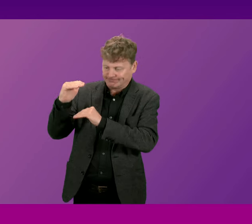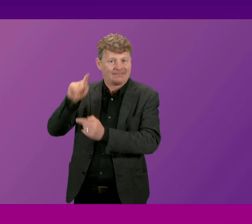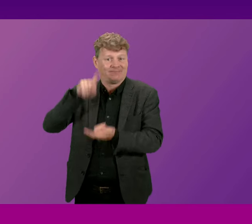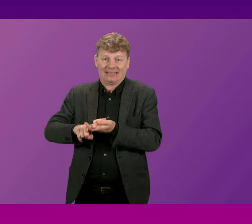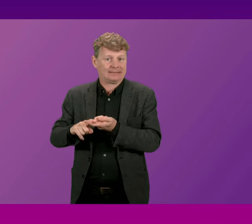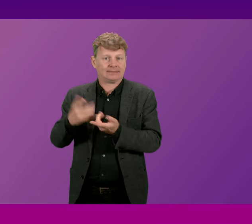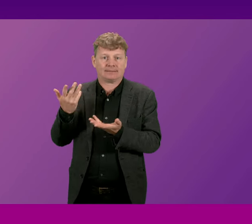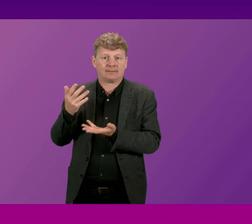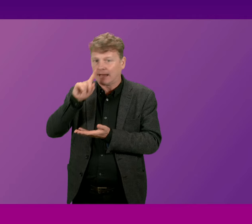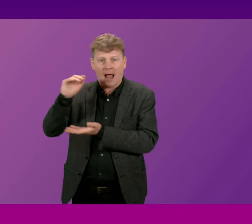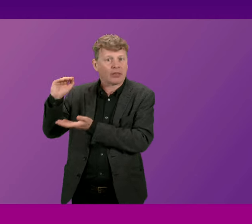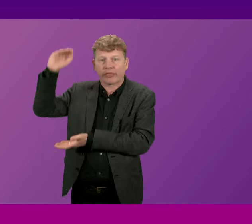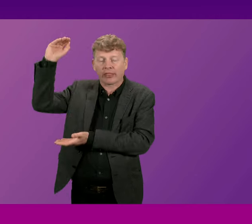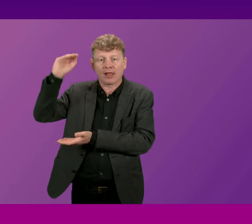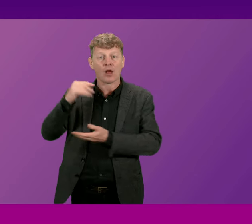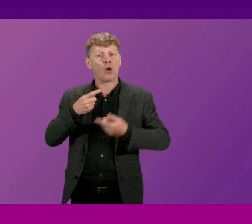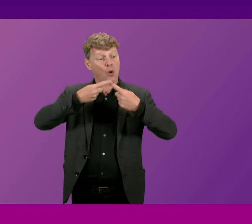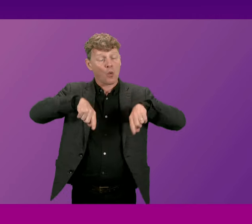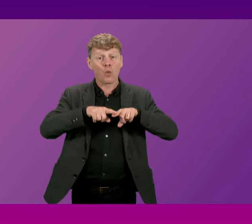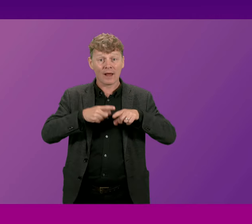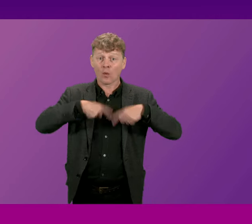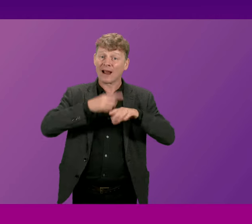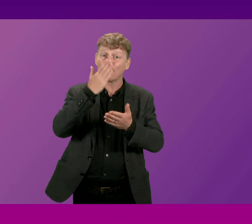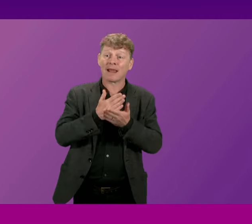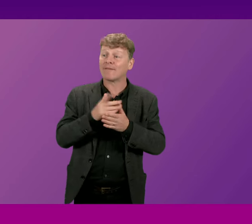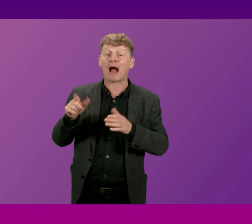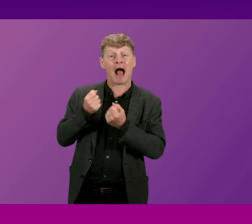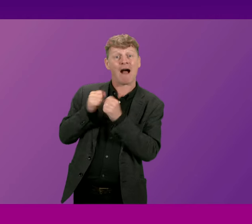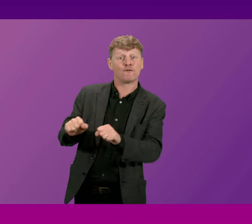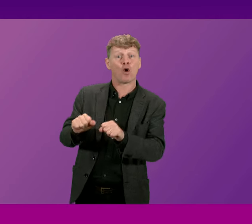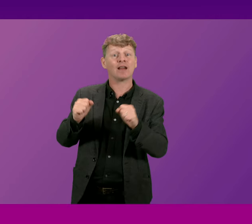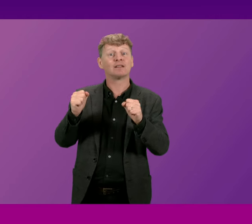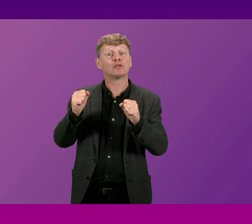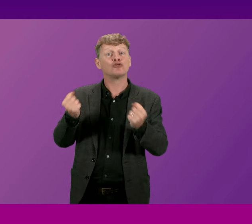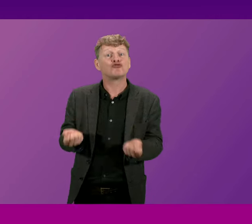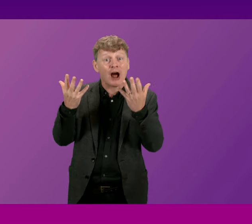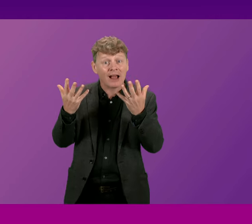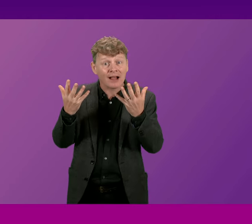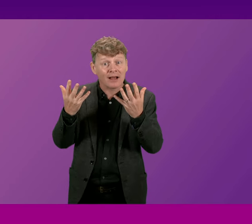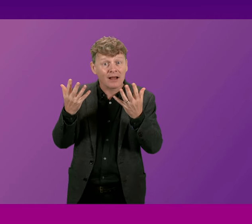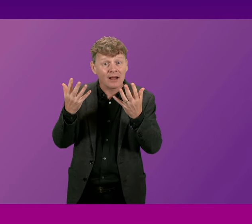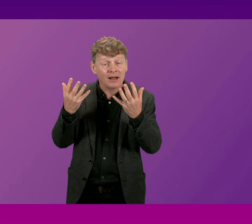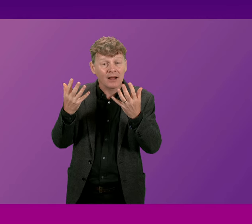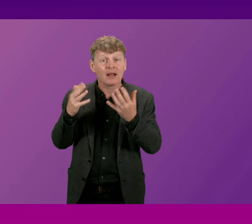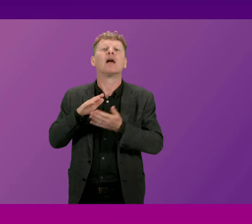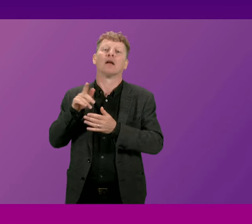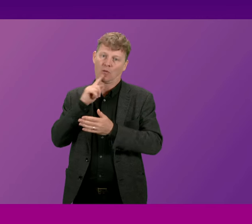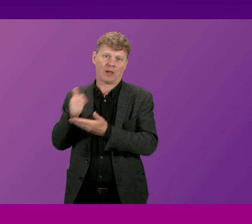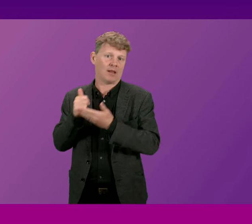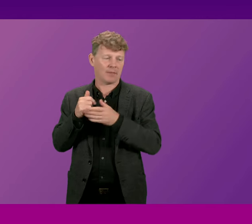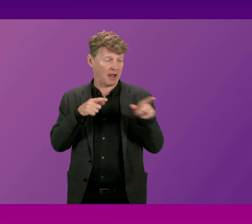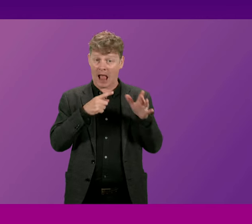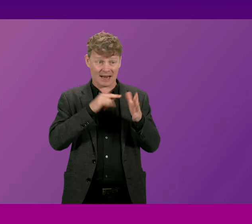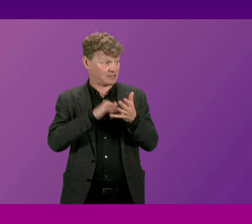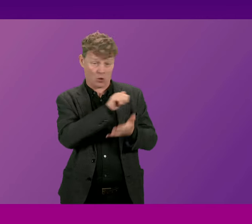that avoiding industrial action in our public services so that we can address the issues that Mr Saur fairly puts to me about the performance of the health service